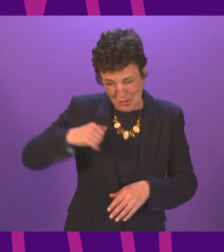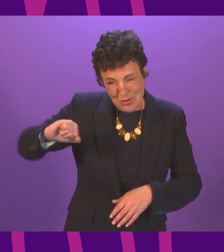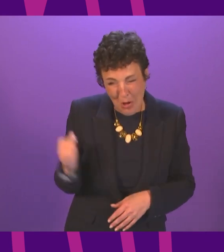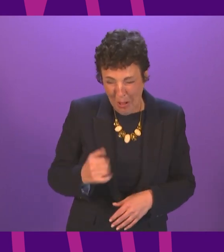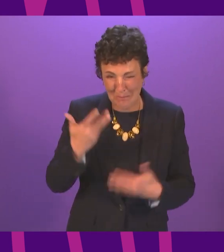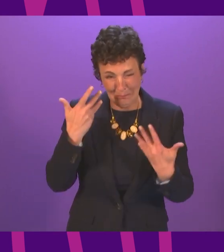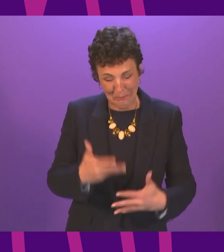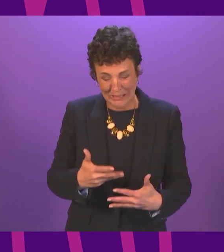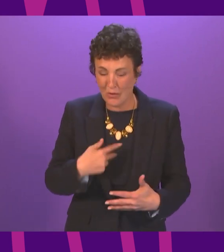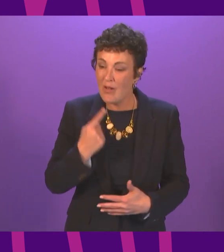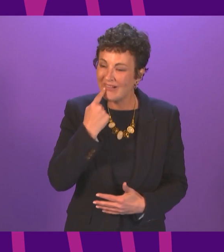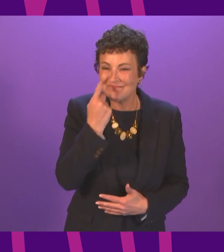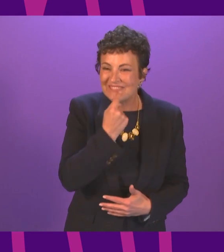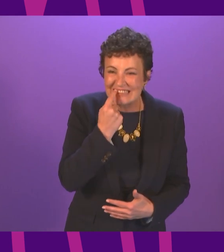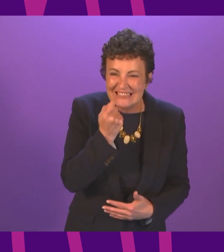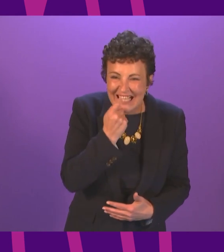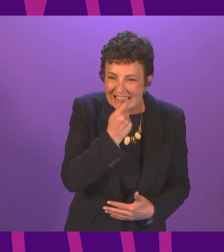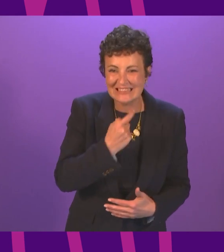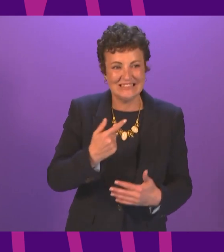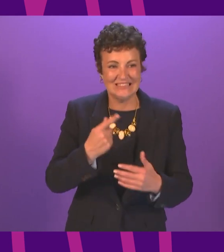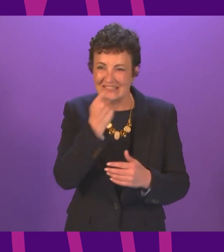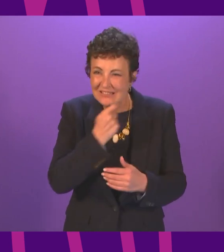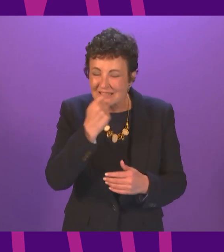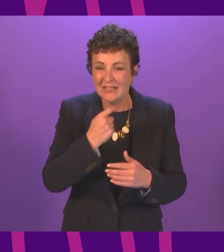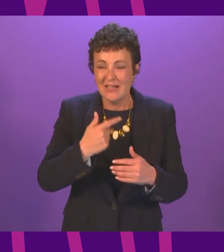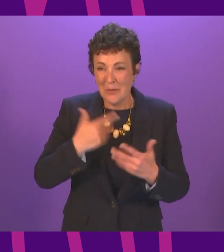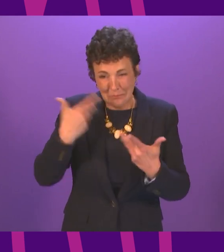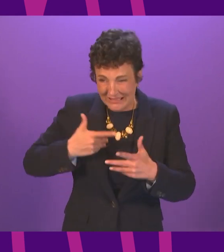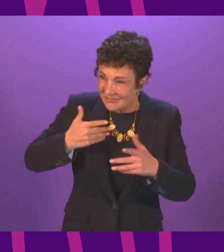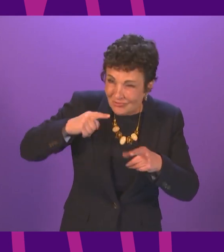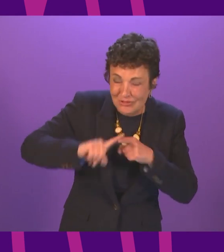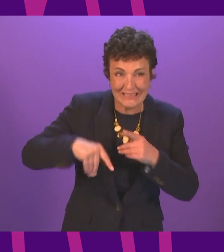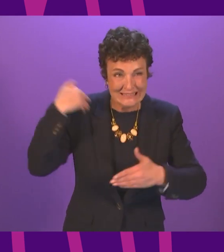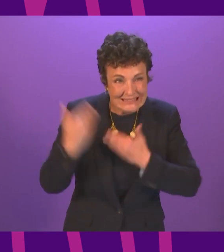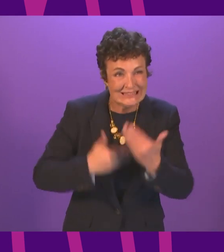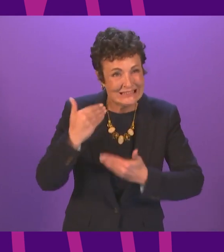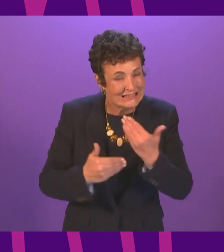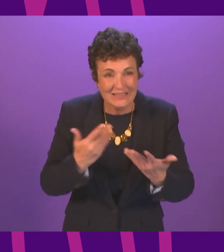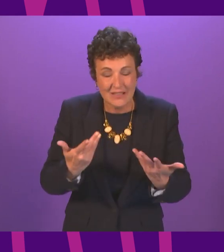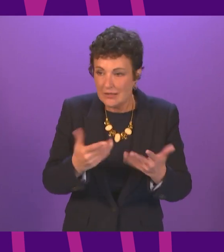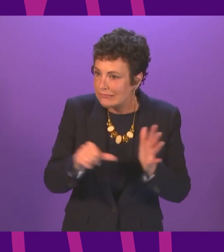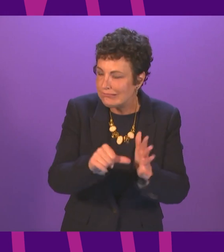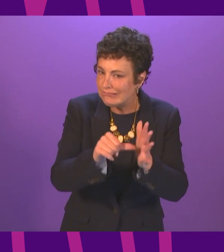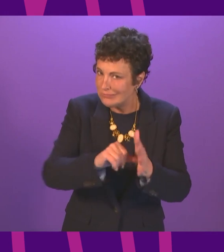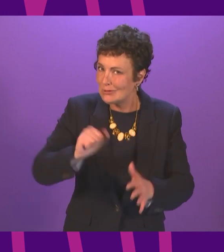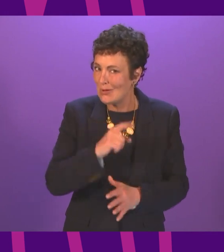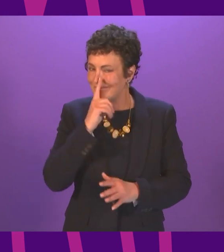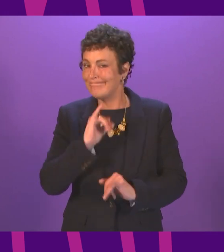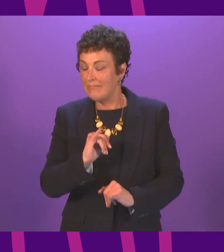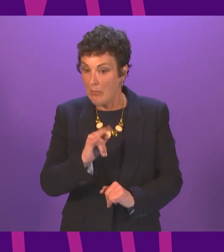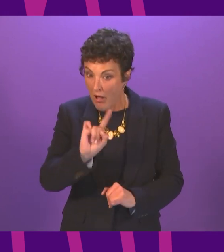when it's come to oral health and hygiene and although great strides have been made this first step to